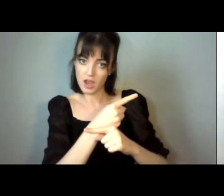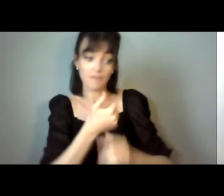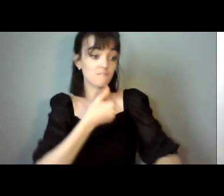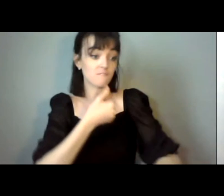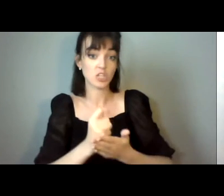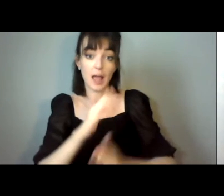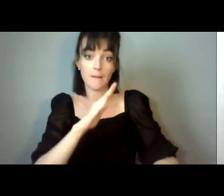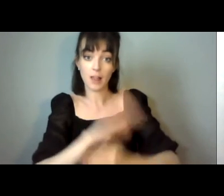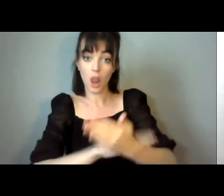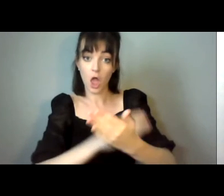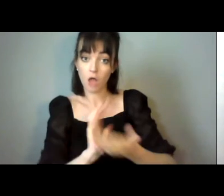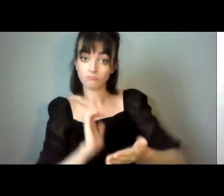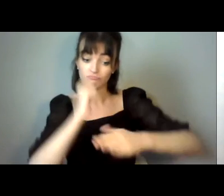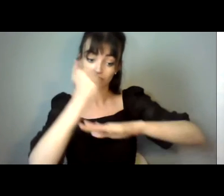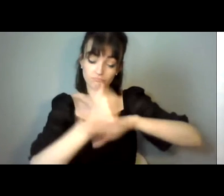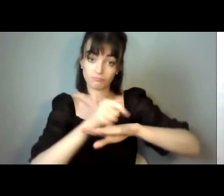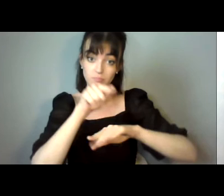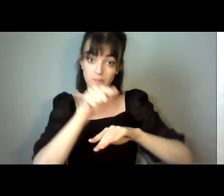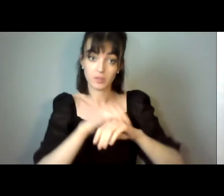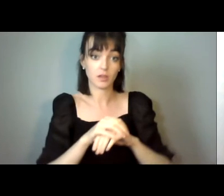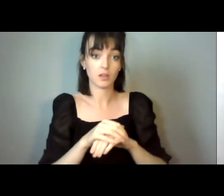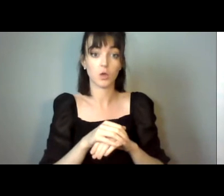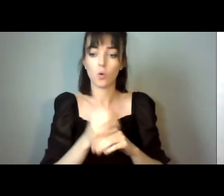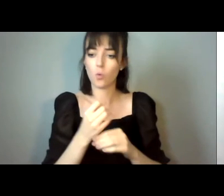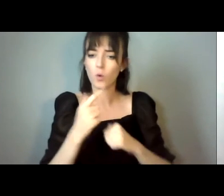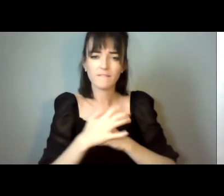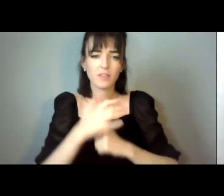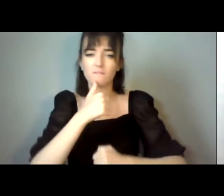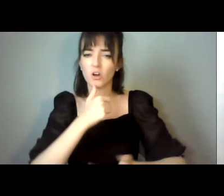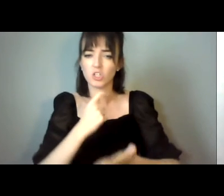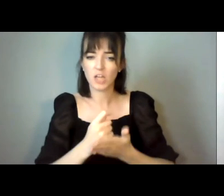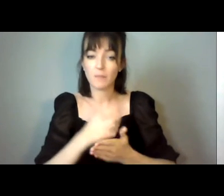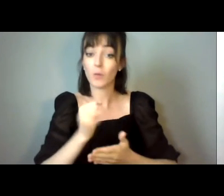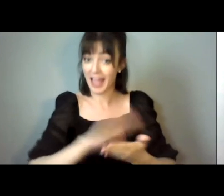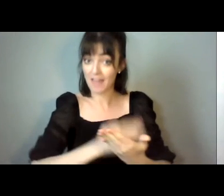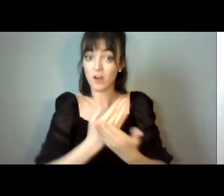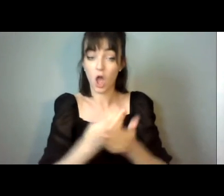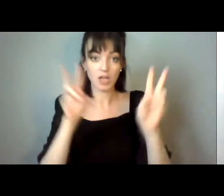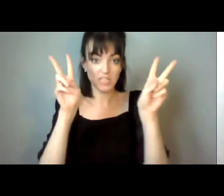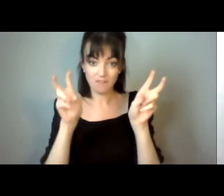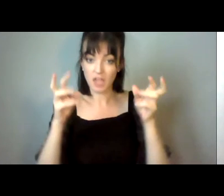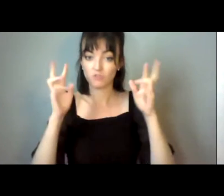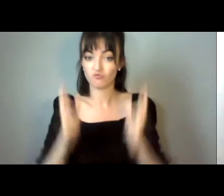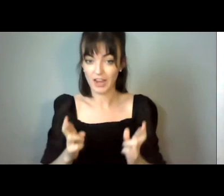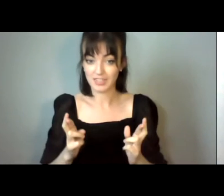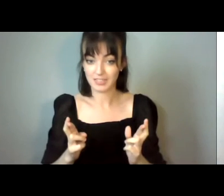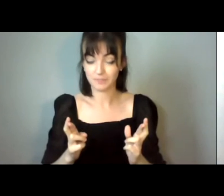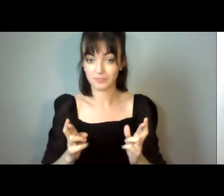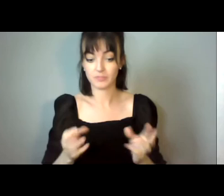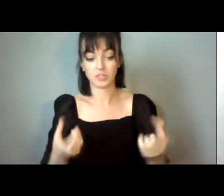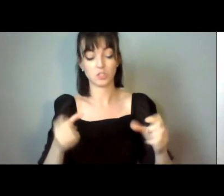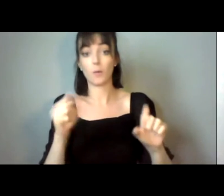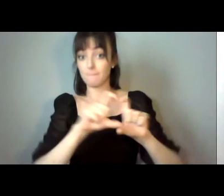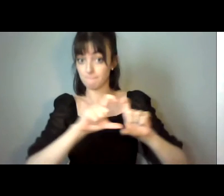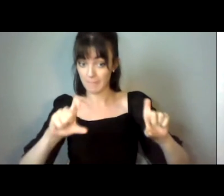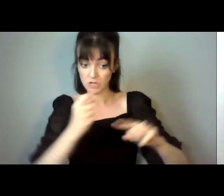one of the first times we had laws that defined rights, included a passage that said, if people